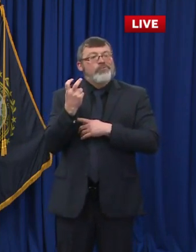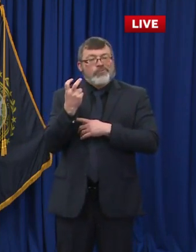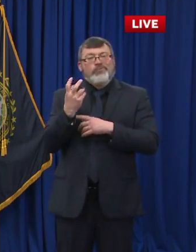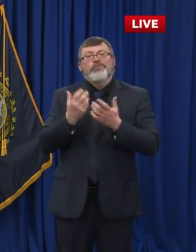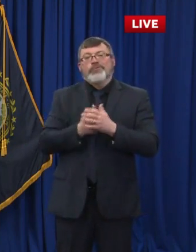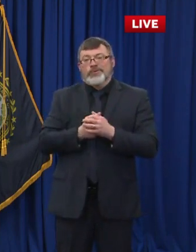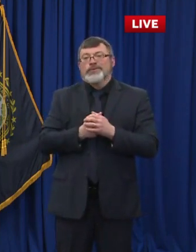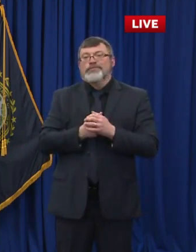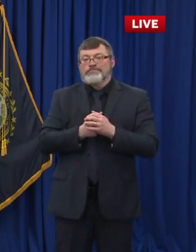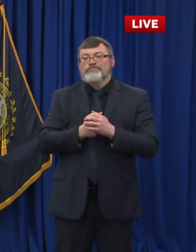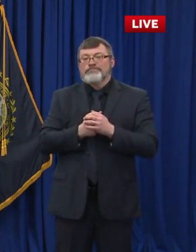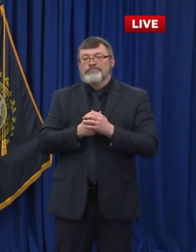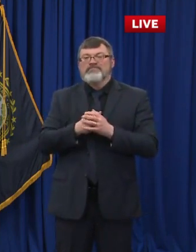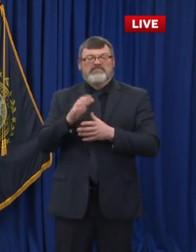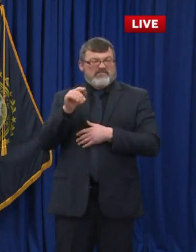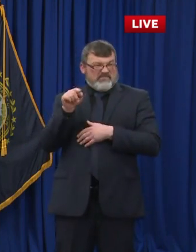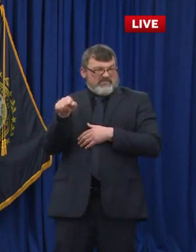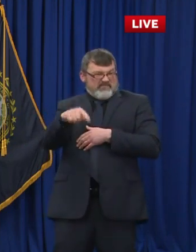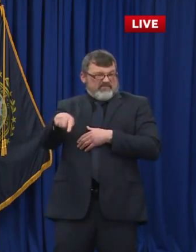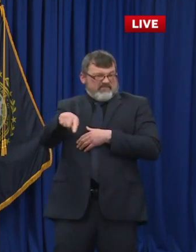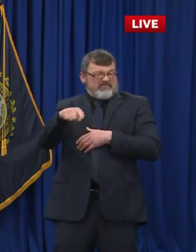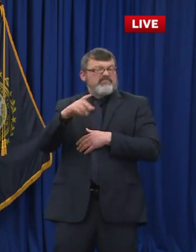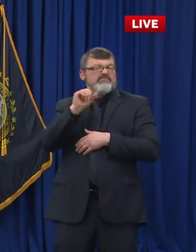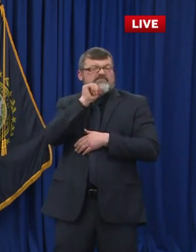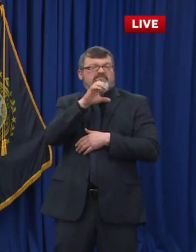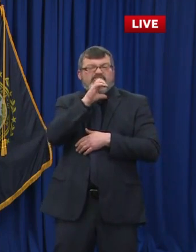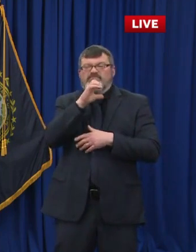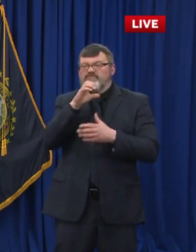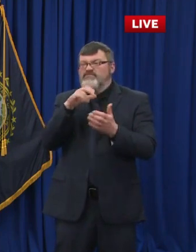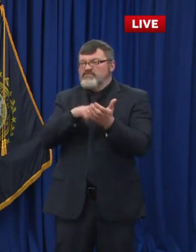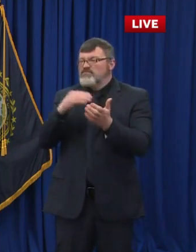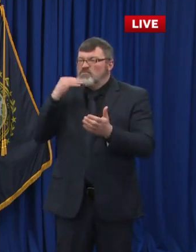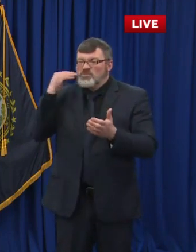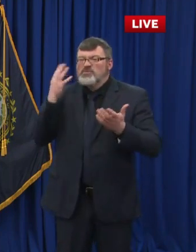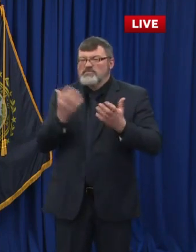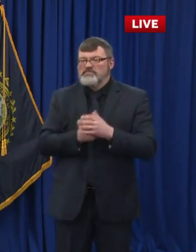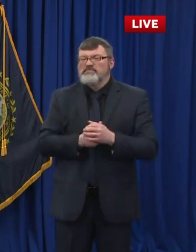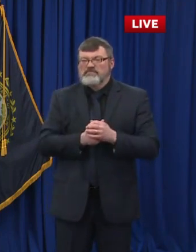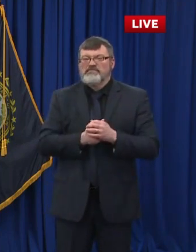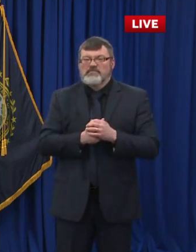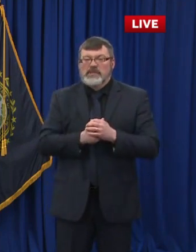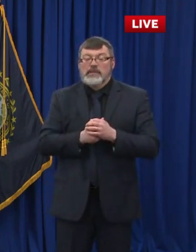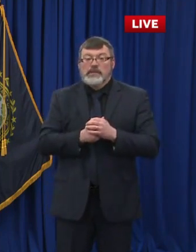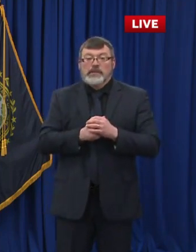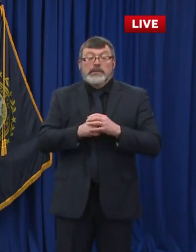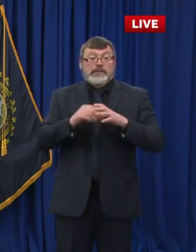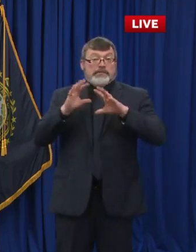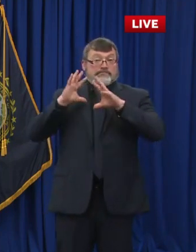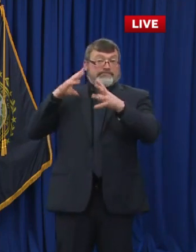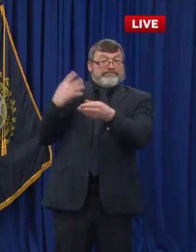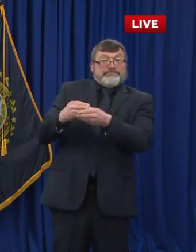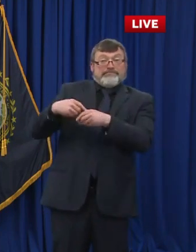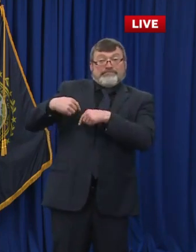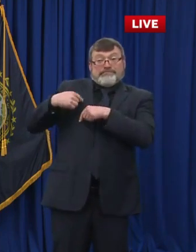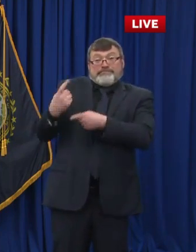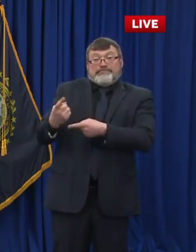bringing in the total number of people that have died during this pandemic in New Hampshire to 1,150.